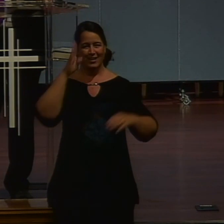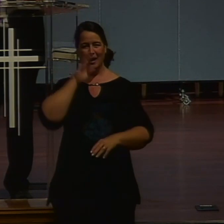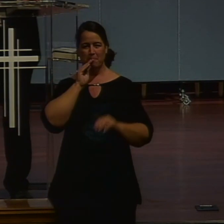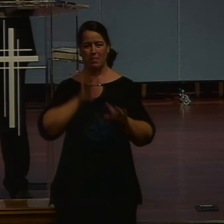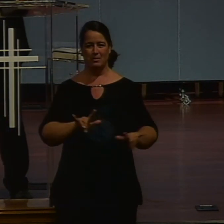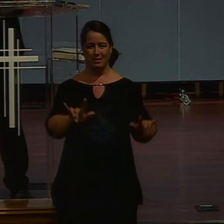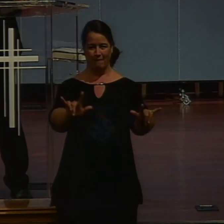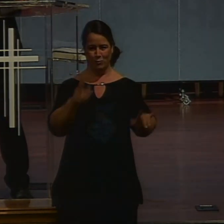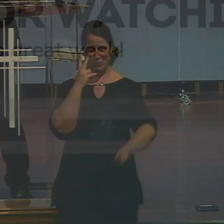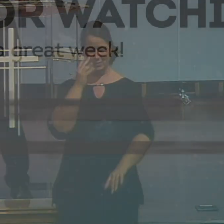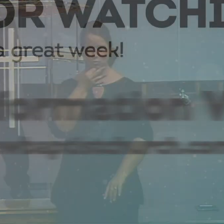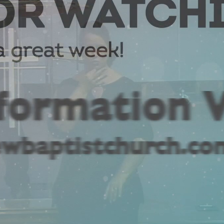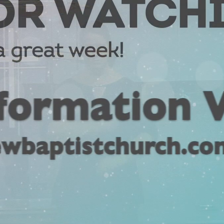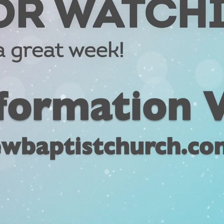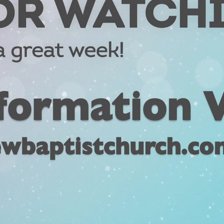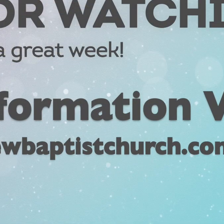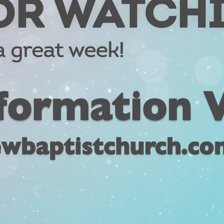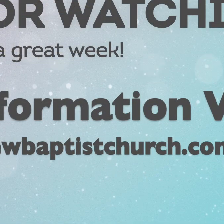Love you. See you soon. pizza games.